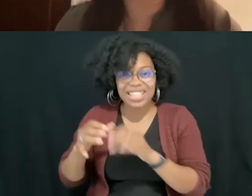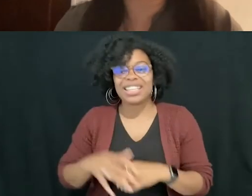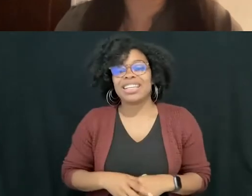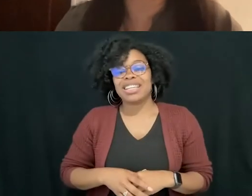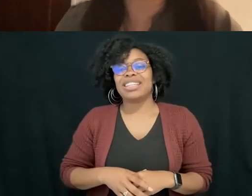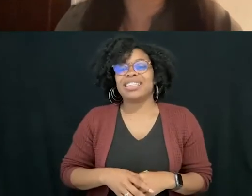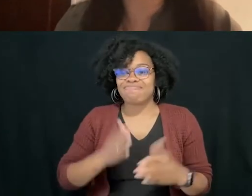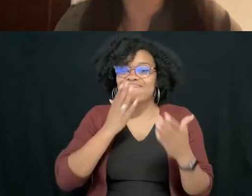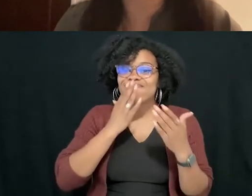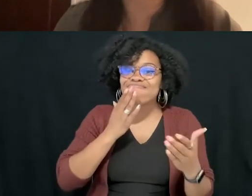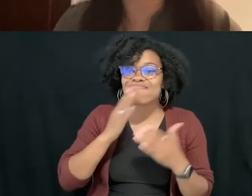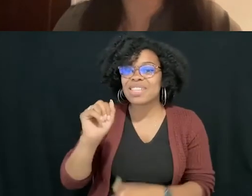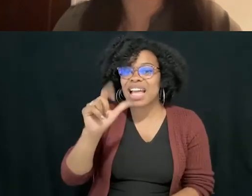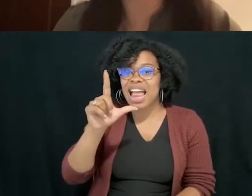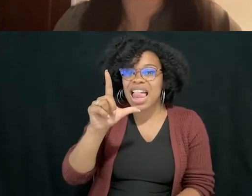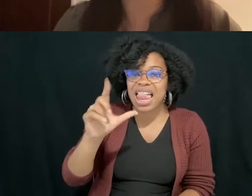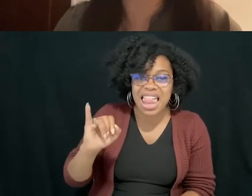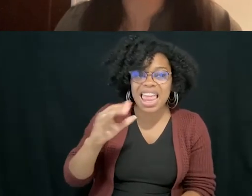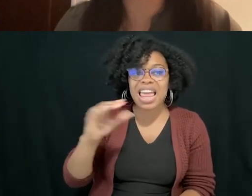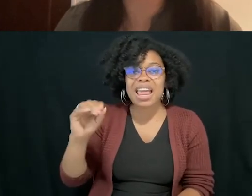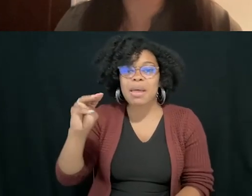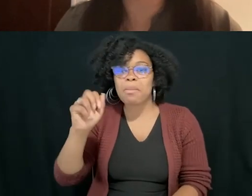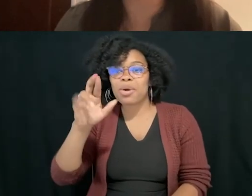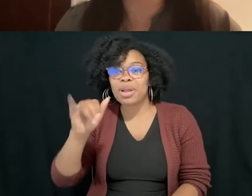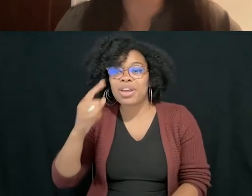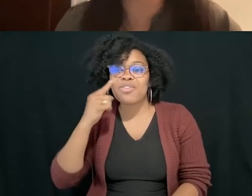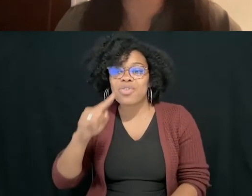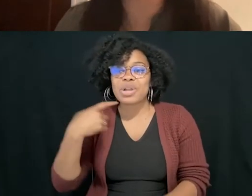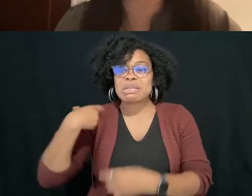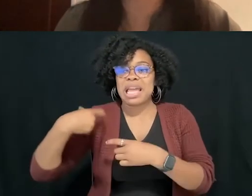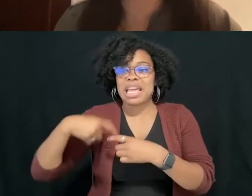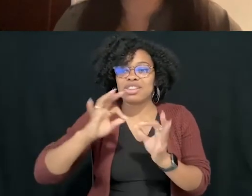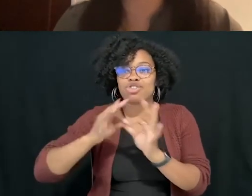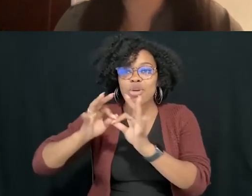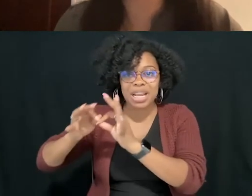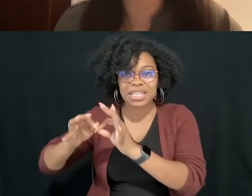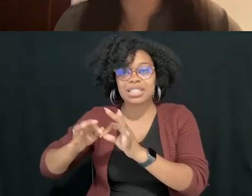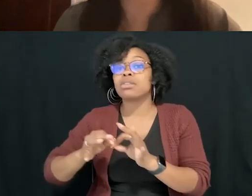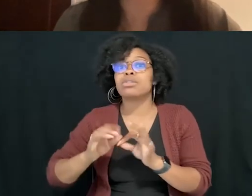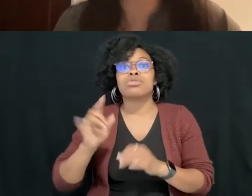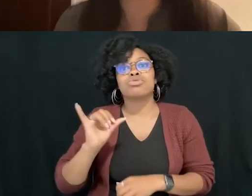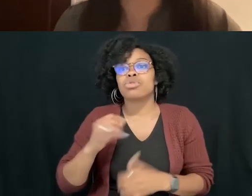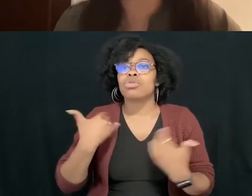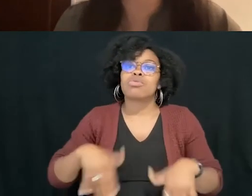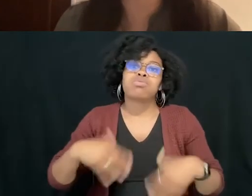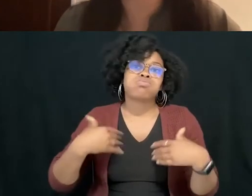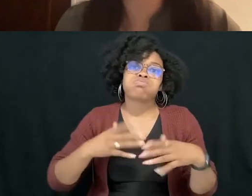Ali and Maria for the Spanish language interpretation. Most of all, to Melissa and to Corey,